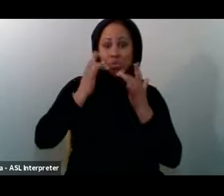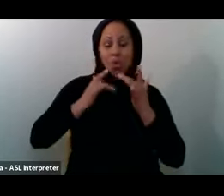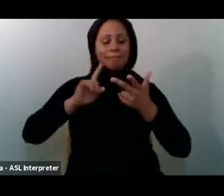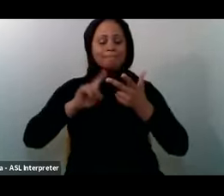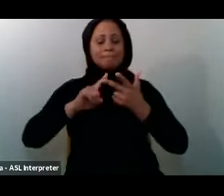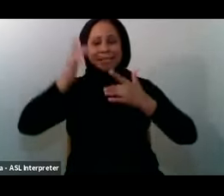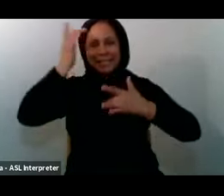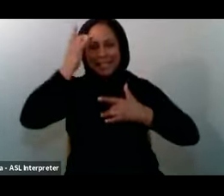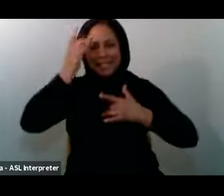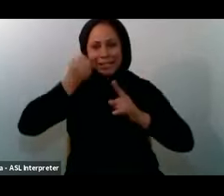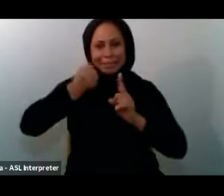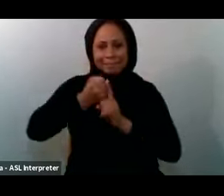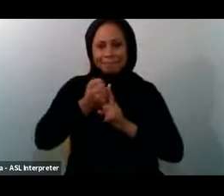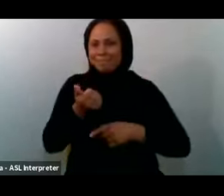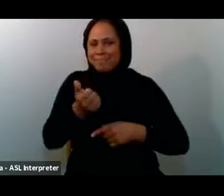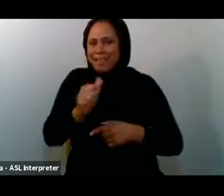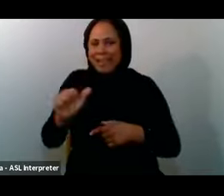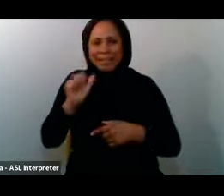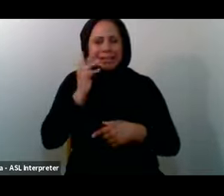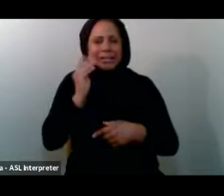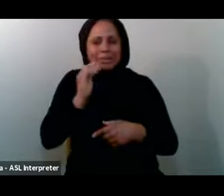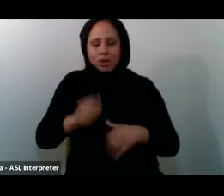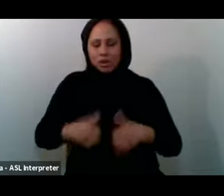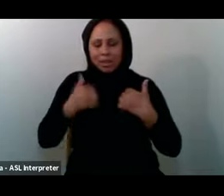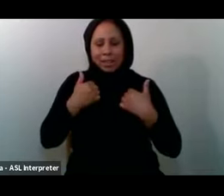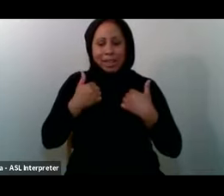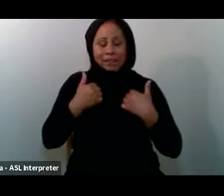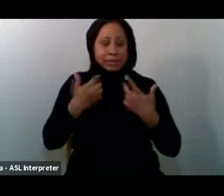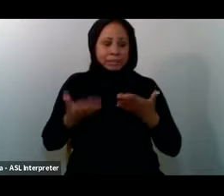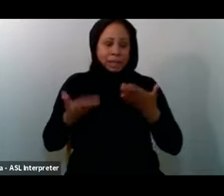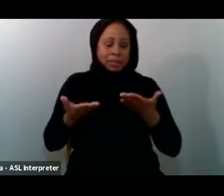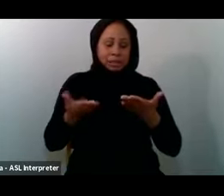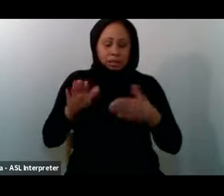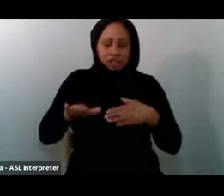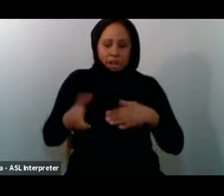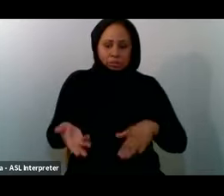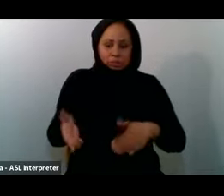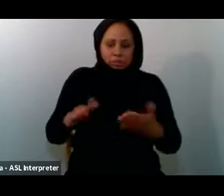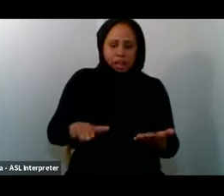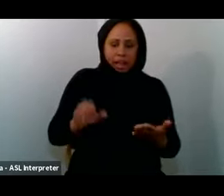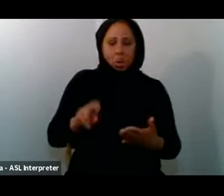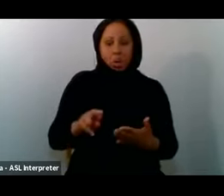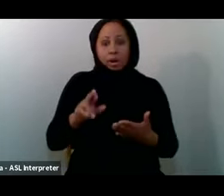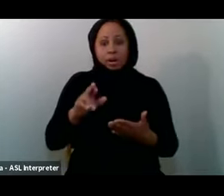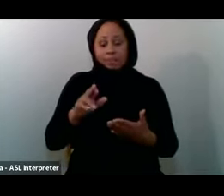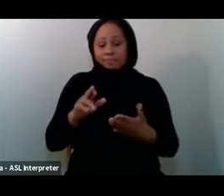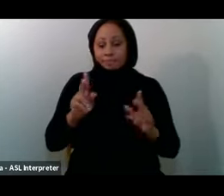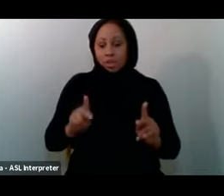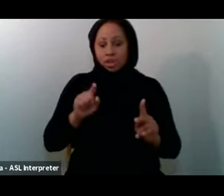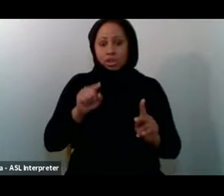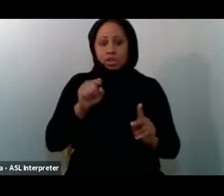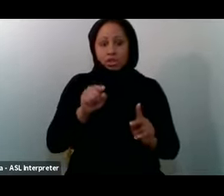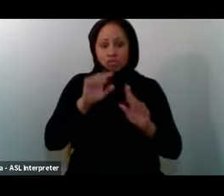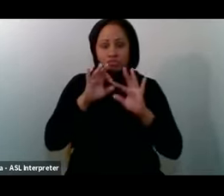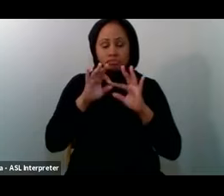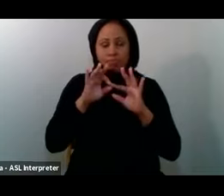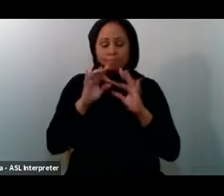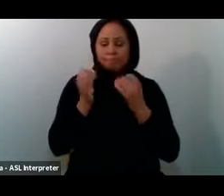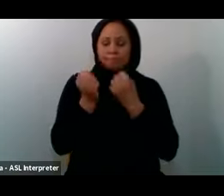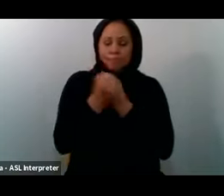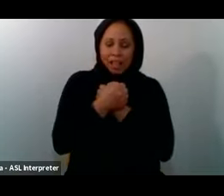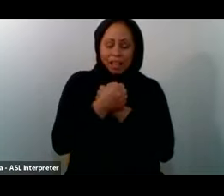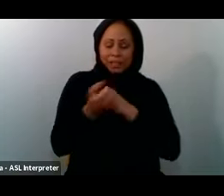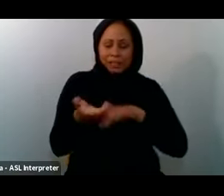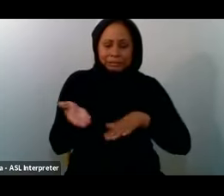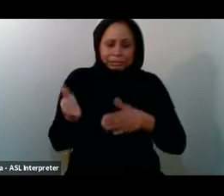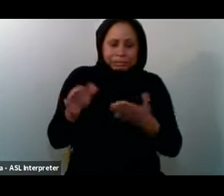condition that we experience in life The loss of a child The loss of a loved one A difficult marriage Difficult relationships All of